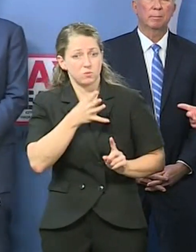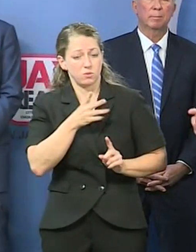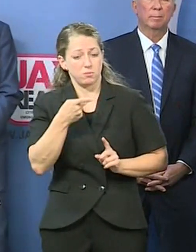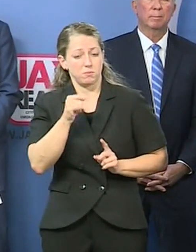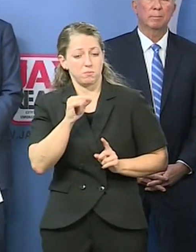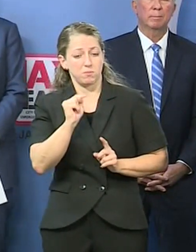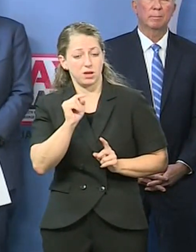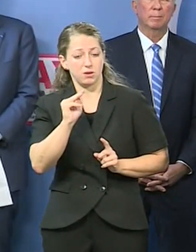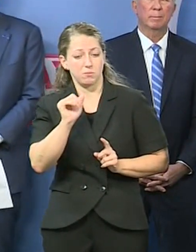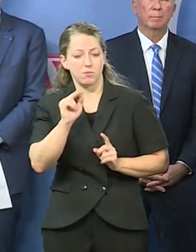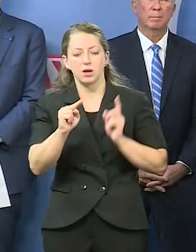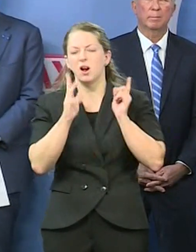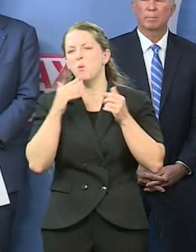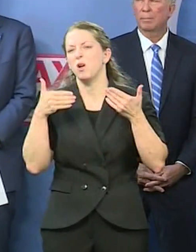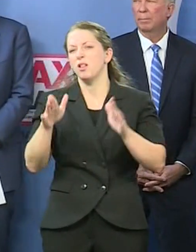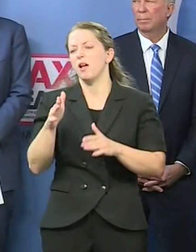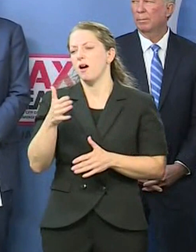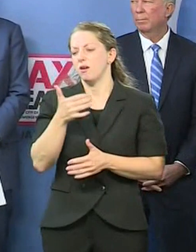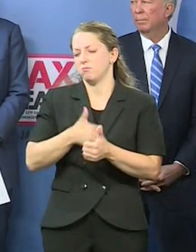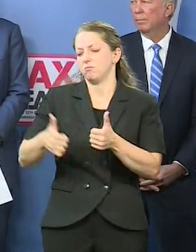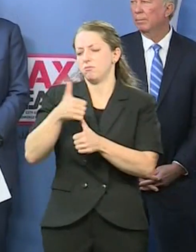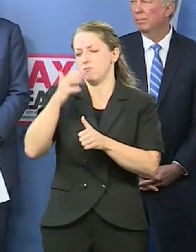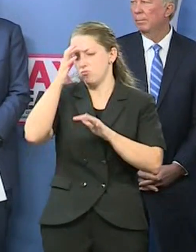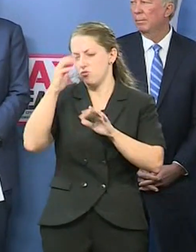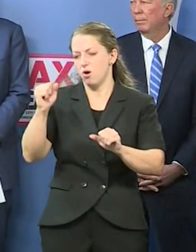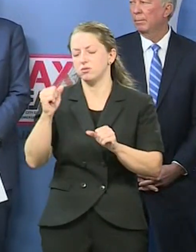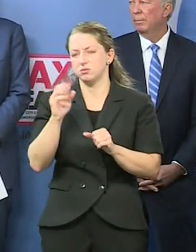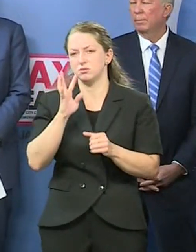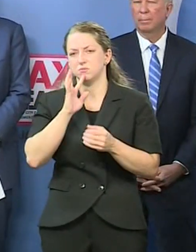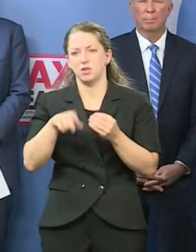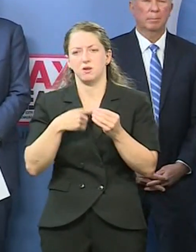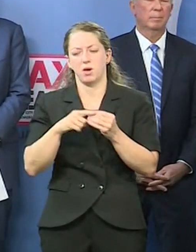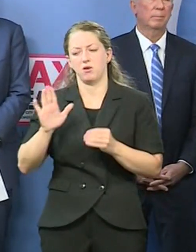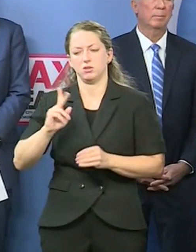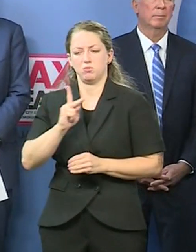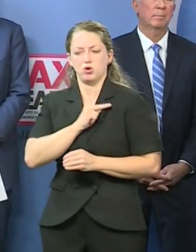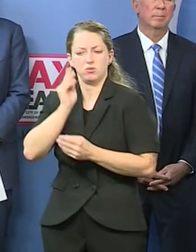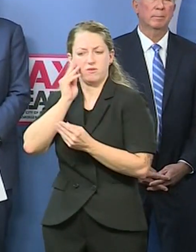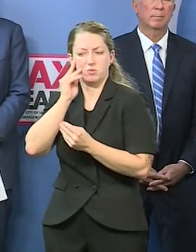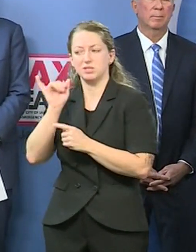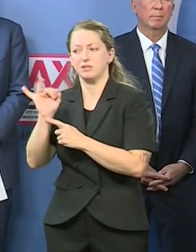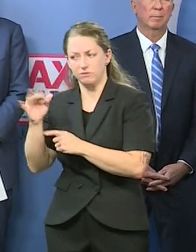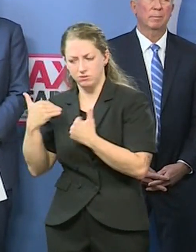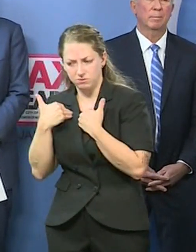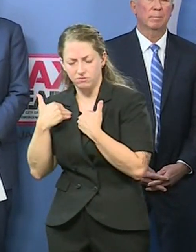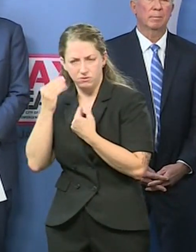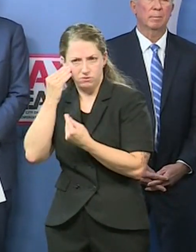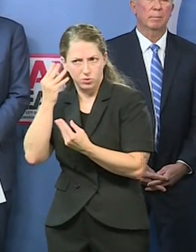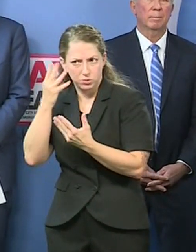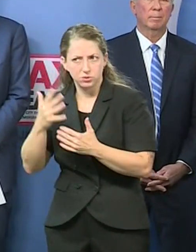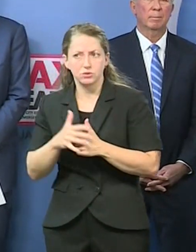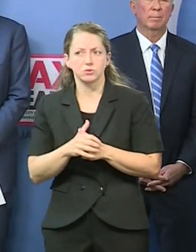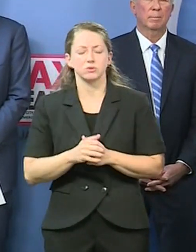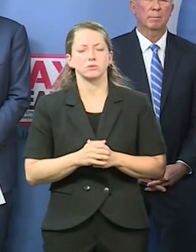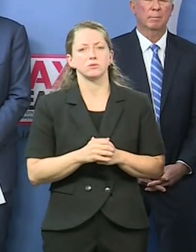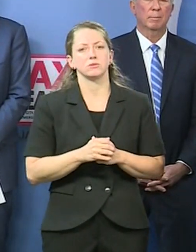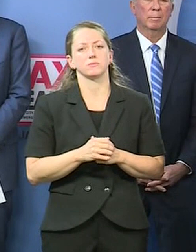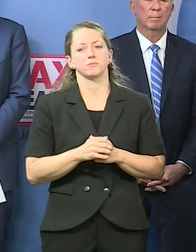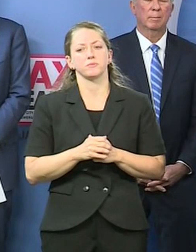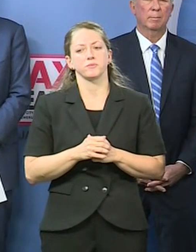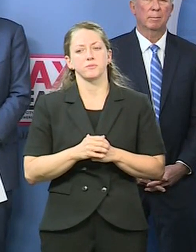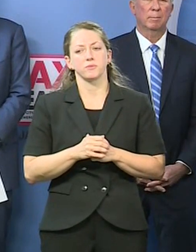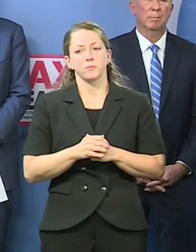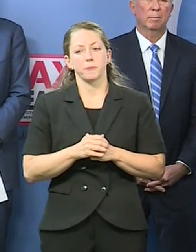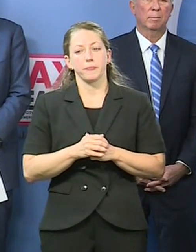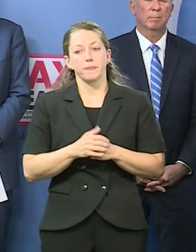I'll let council president newbie speak to any personal information he might have. I would just say that look, I've known first